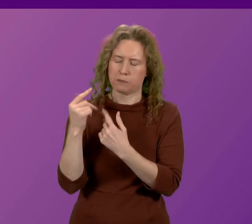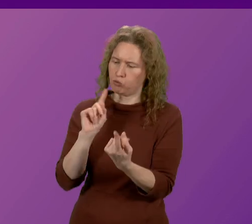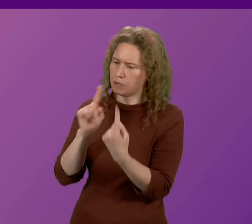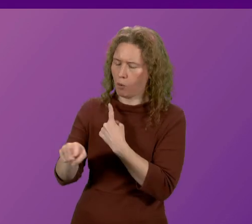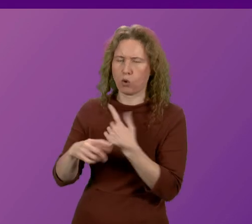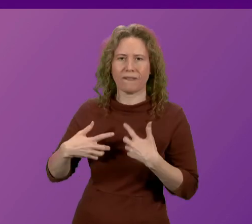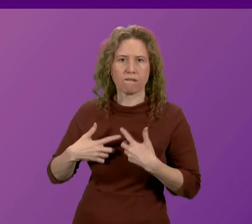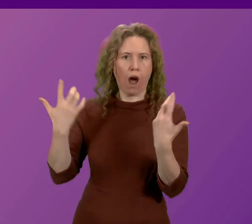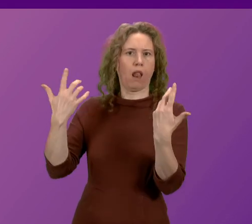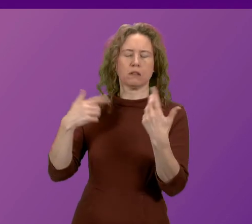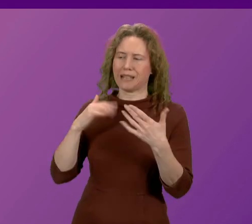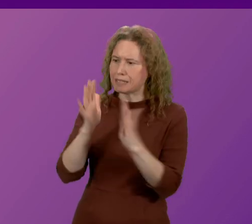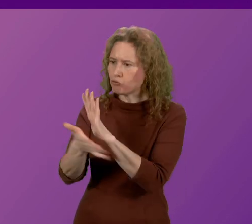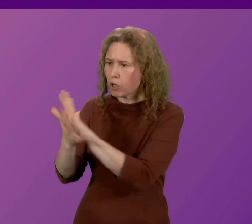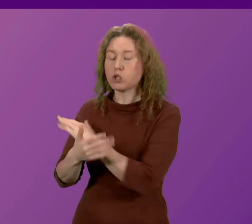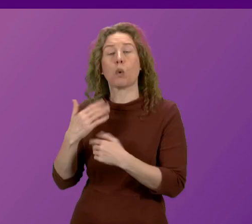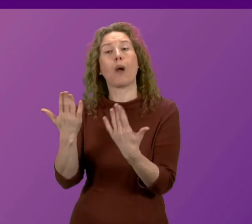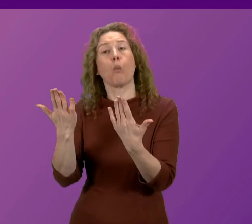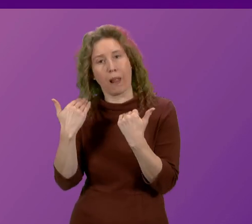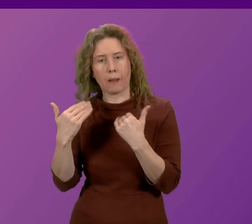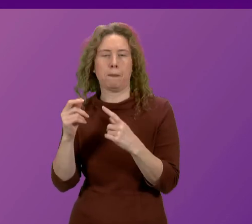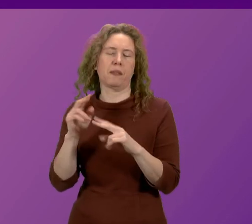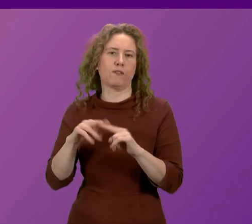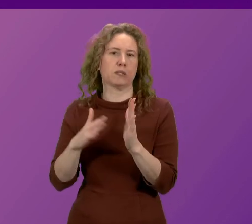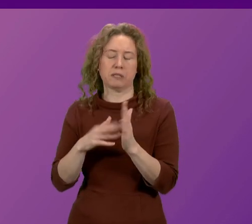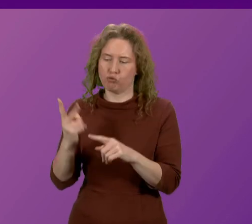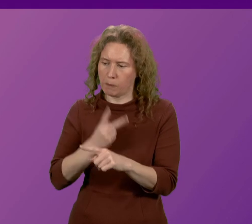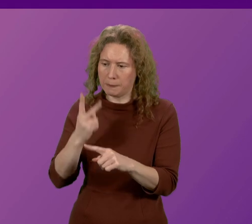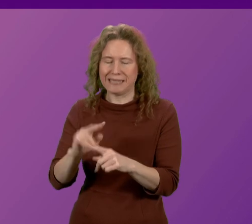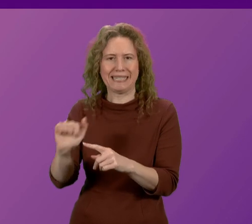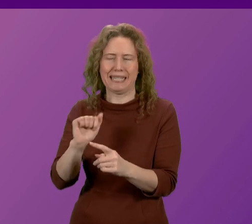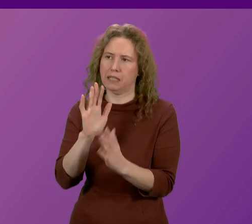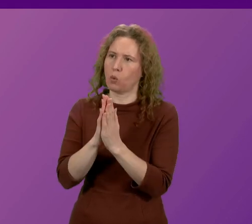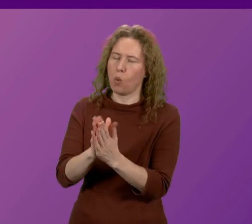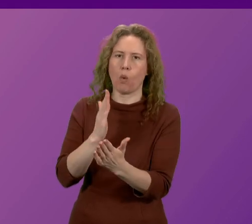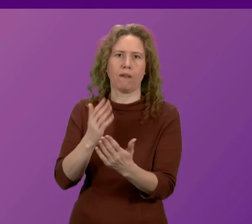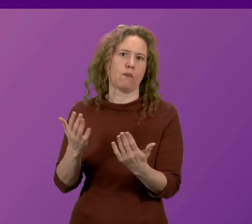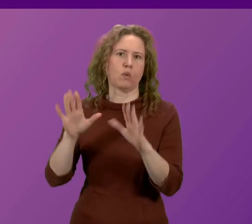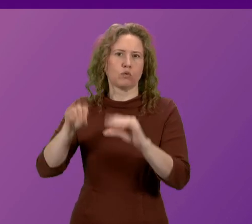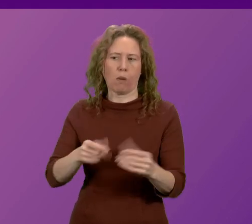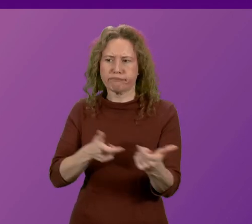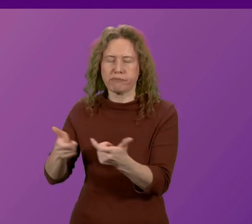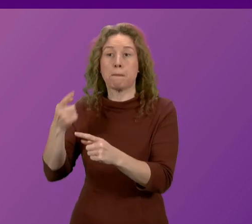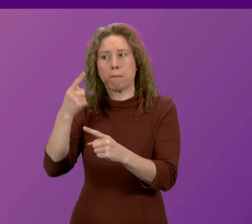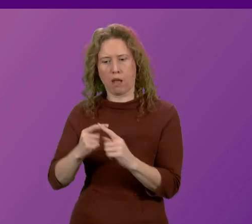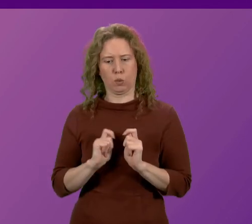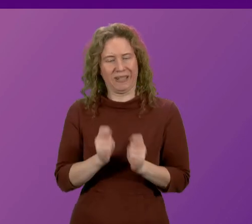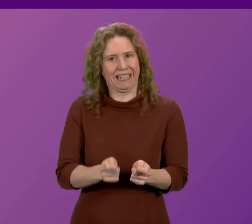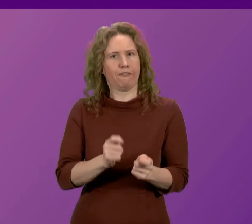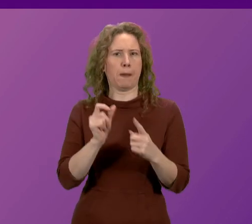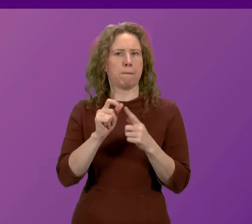and I welcome the fact the First Minister has repeated his call for ceasefire, for de-escalation and for statehood for Palestine.